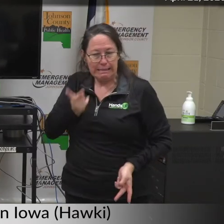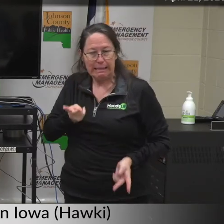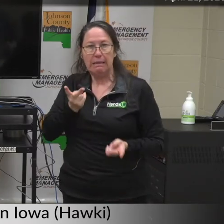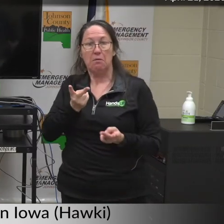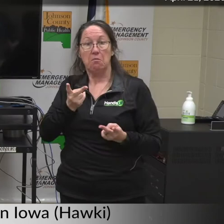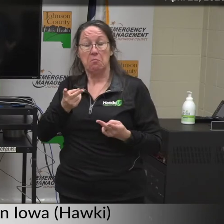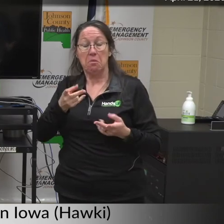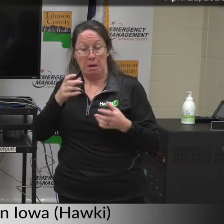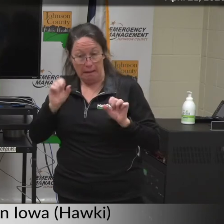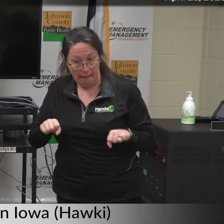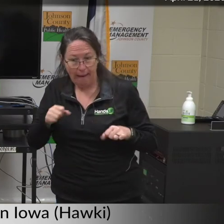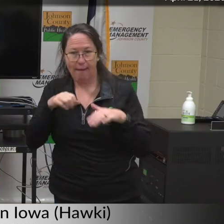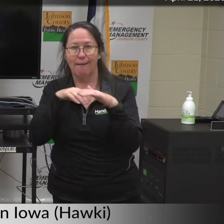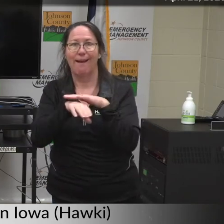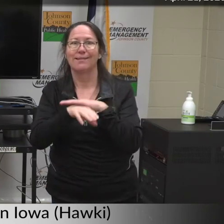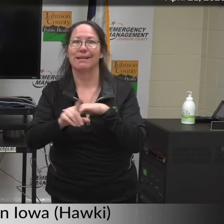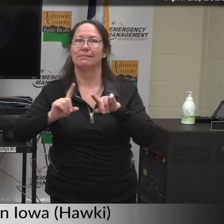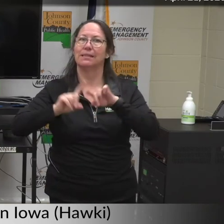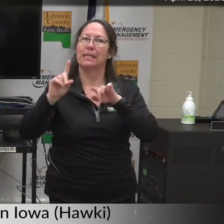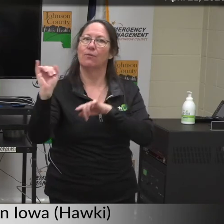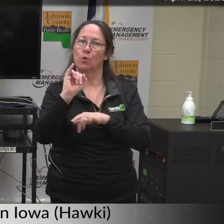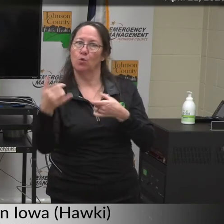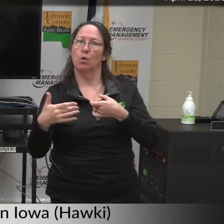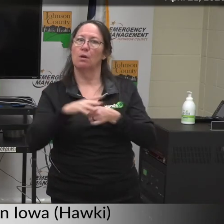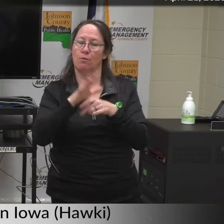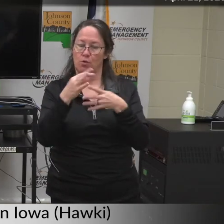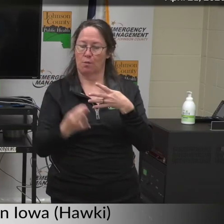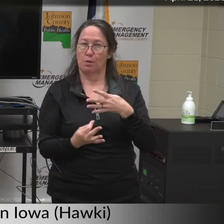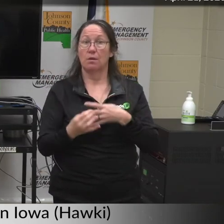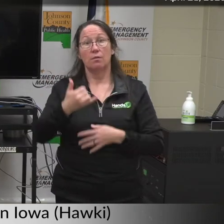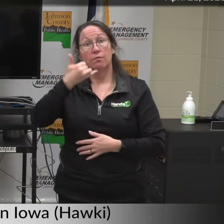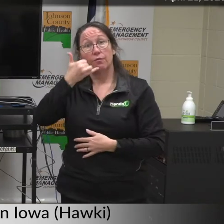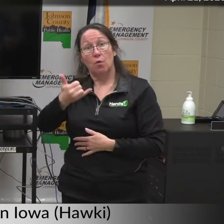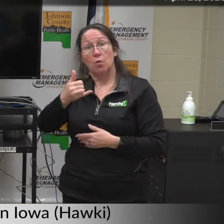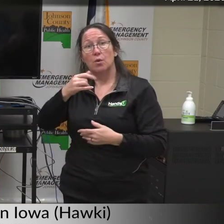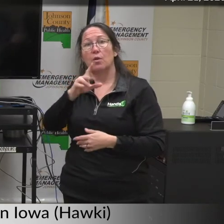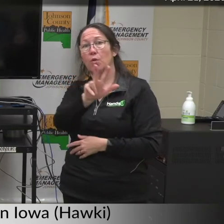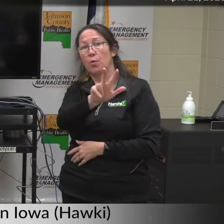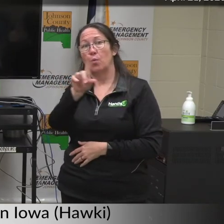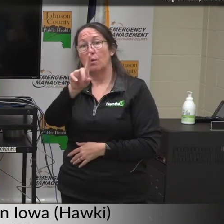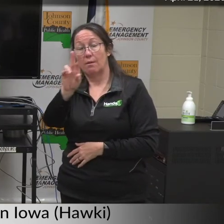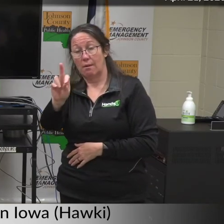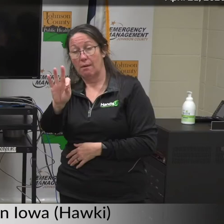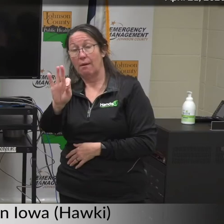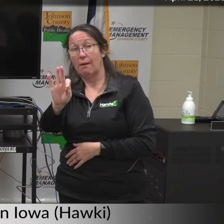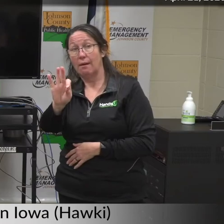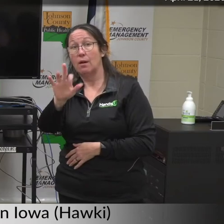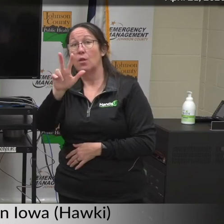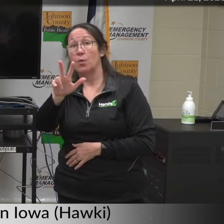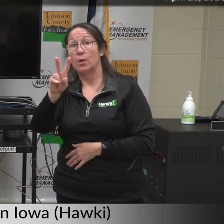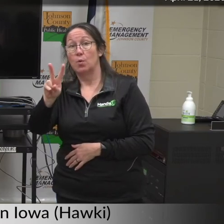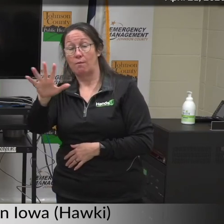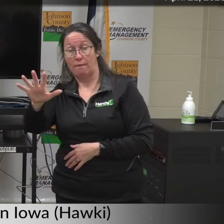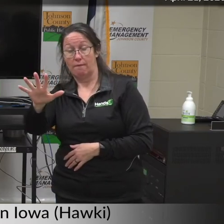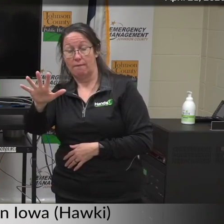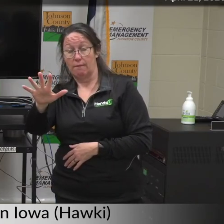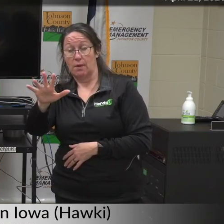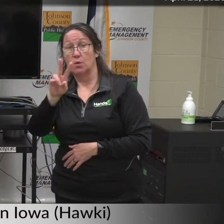qualifies for Medicaid or Hawkeye. We're happy to talk you through that. The number to call is 319-325